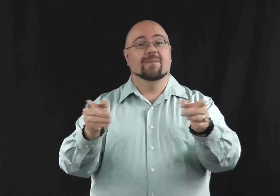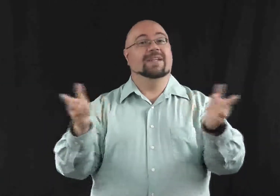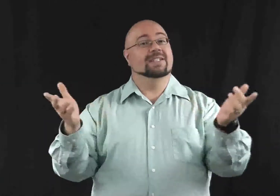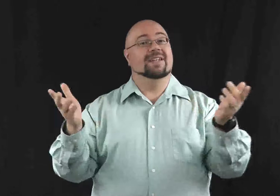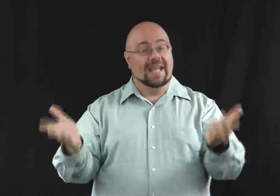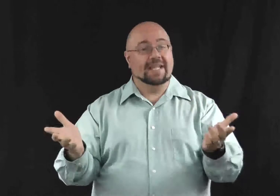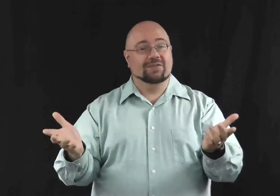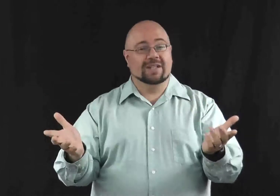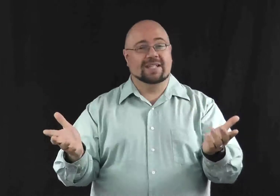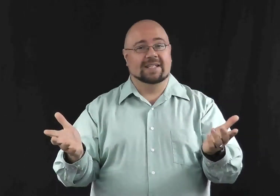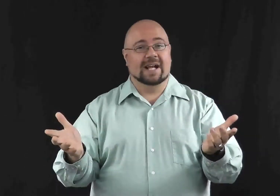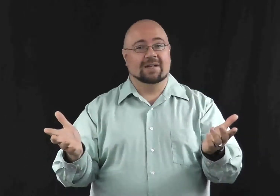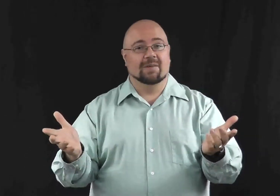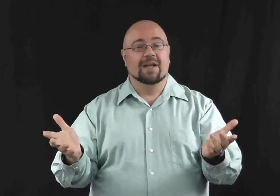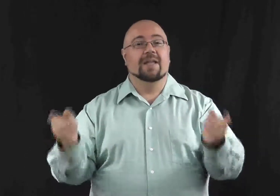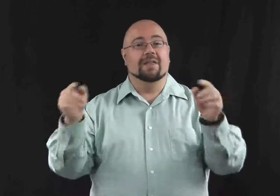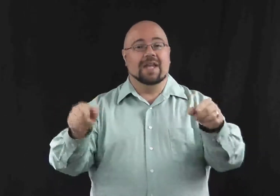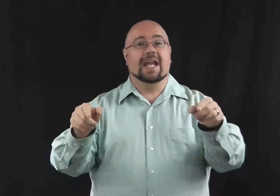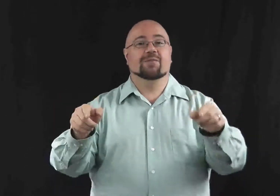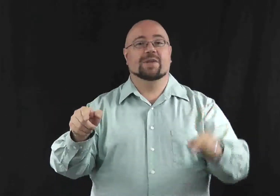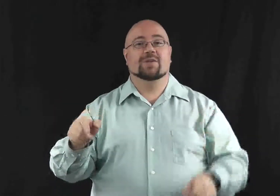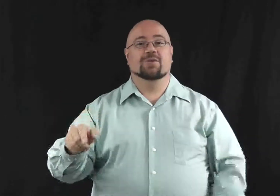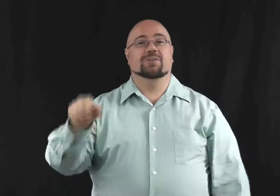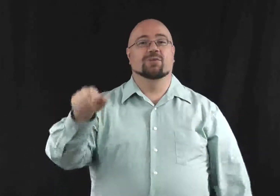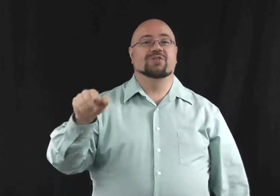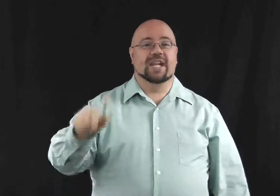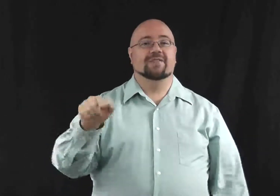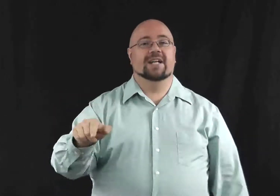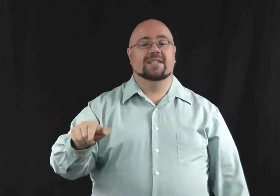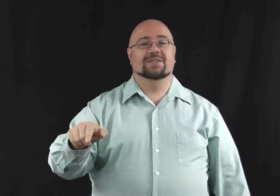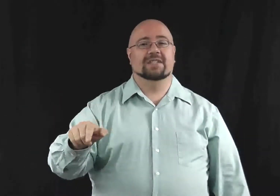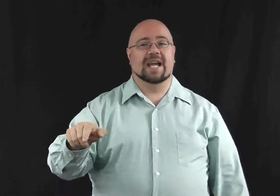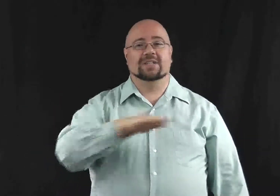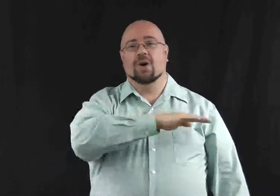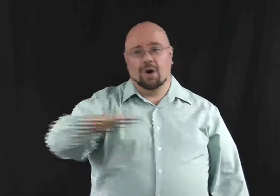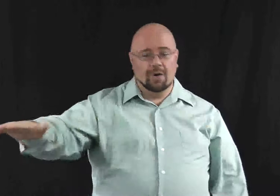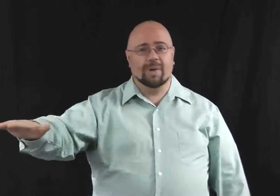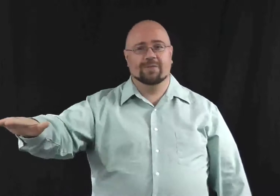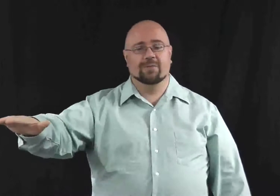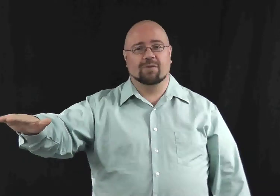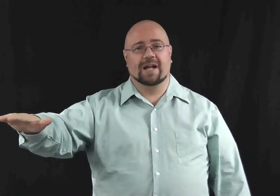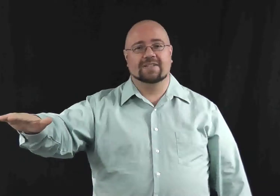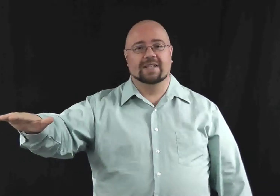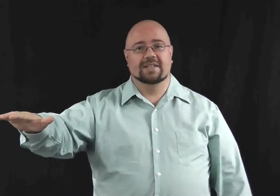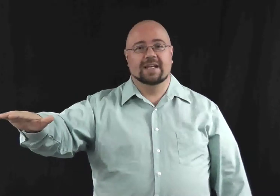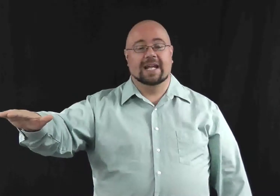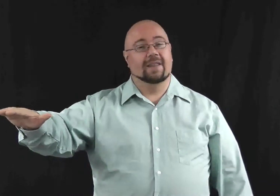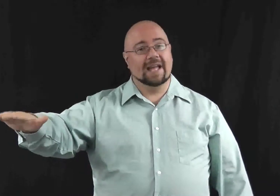of a negative drug testing outcome they have the recourse to prove chain of custody was intact all the way through the process and in that case